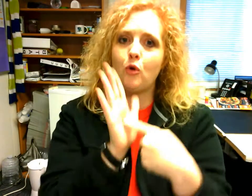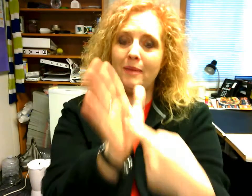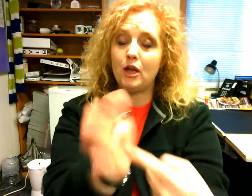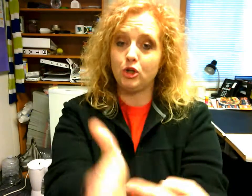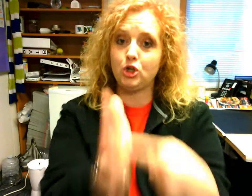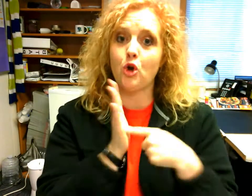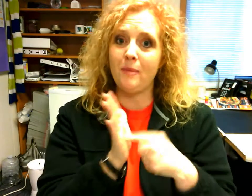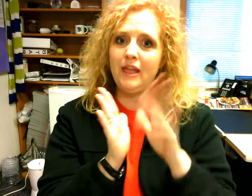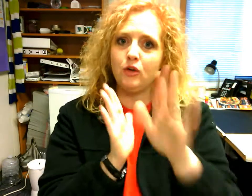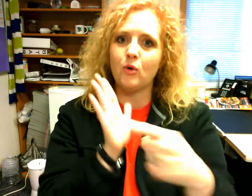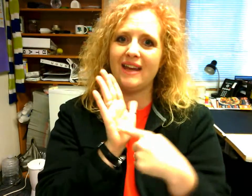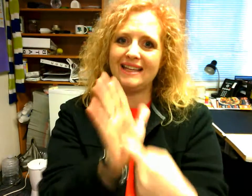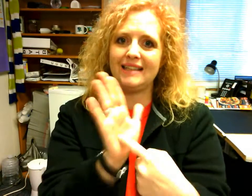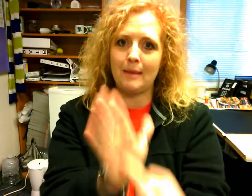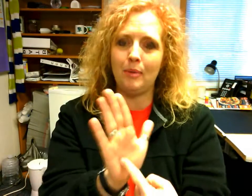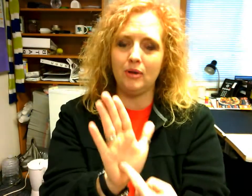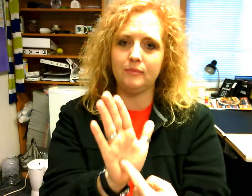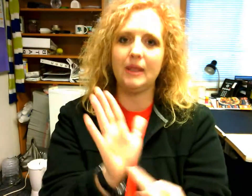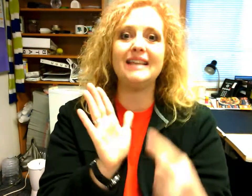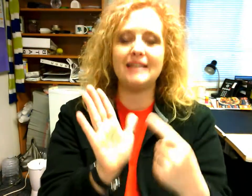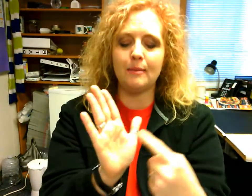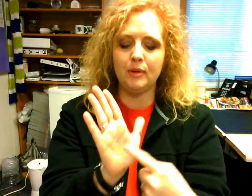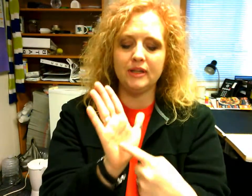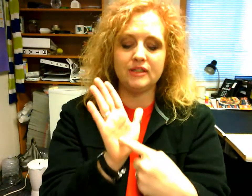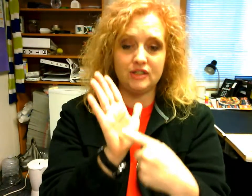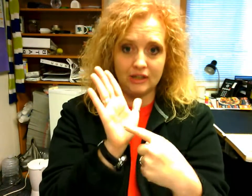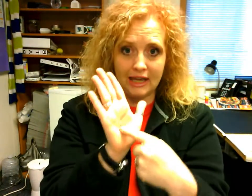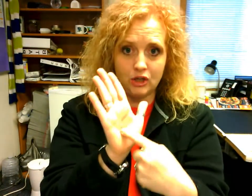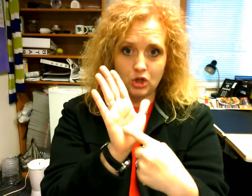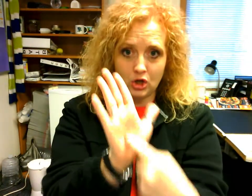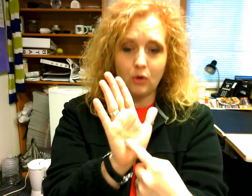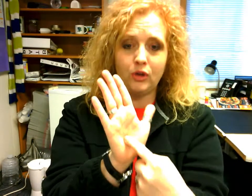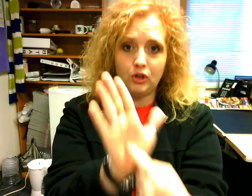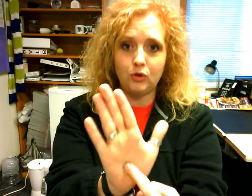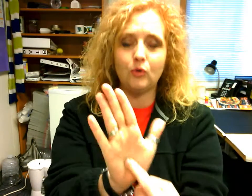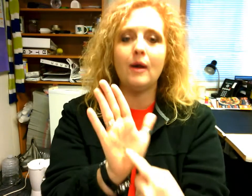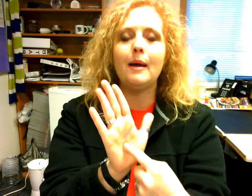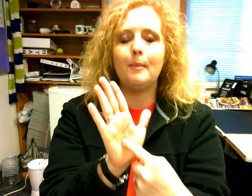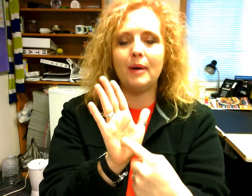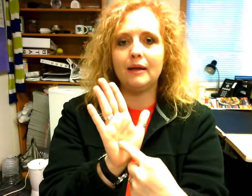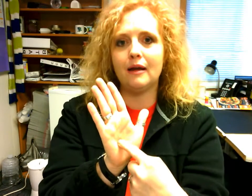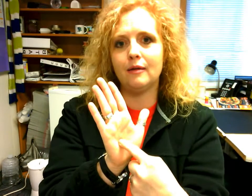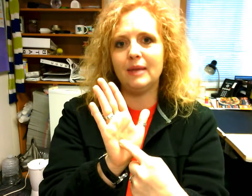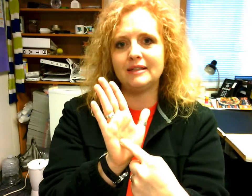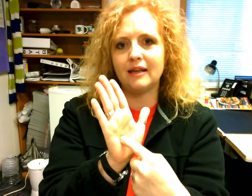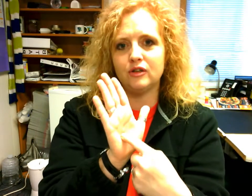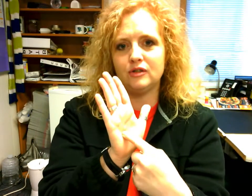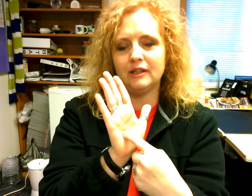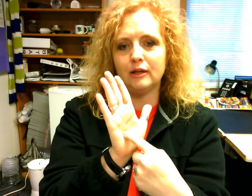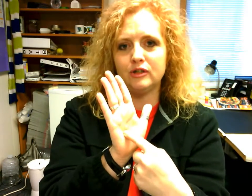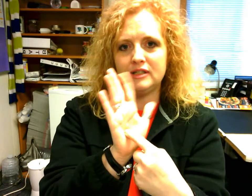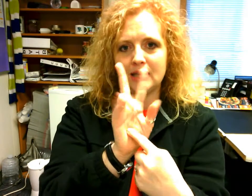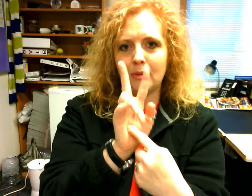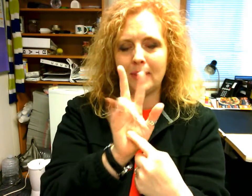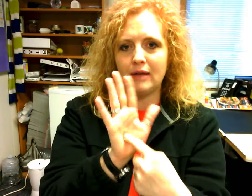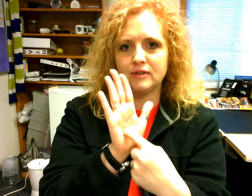me show me your example example is like show you but it's like a little double bounce